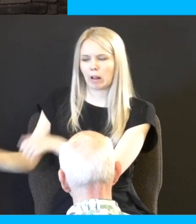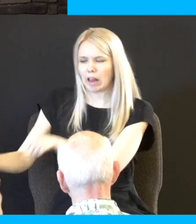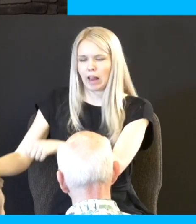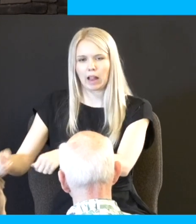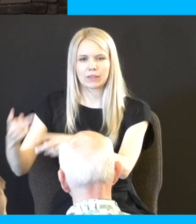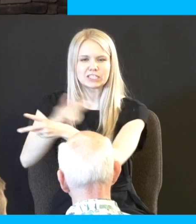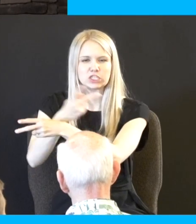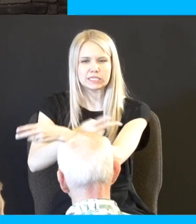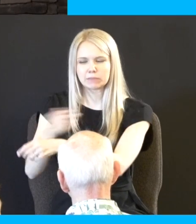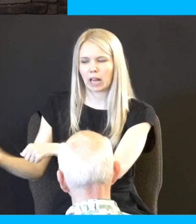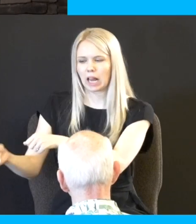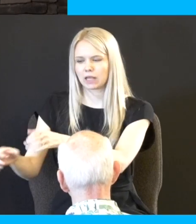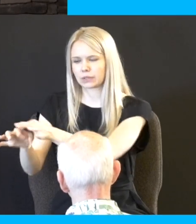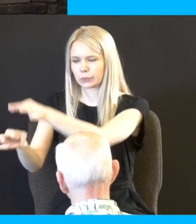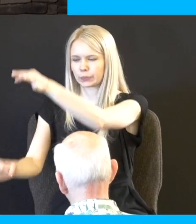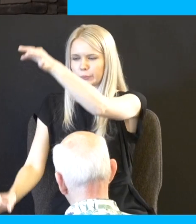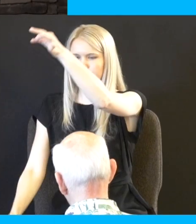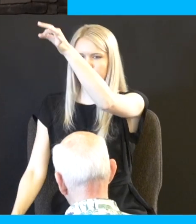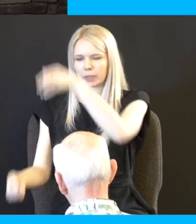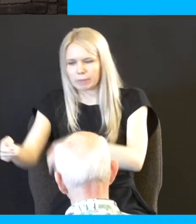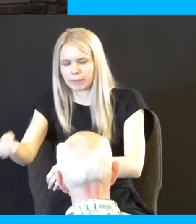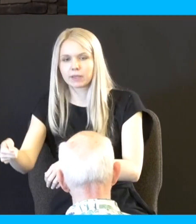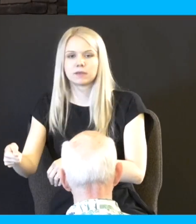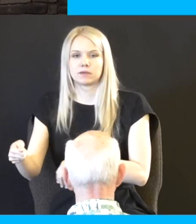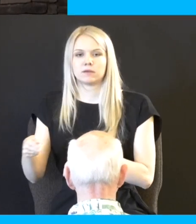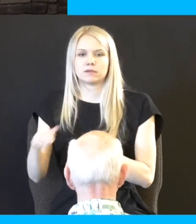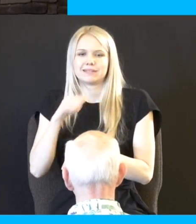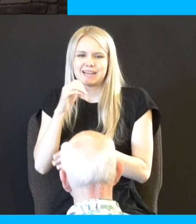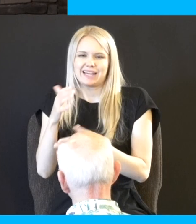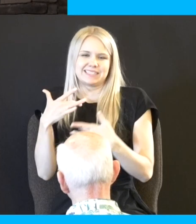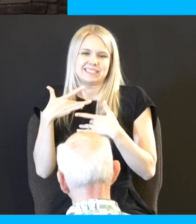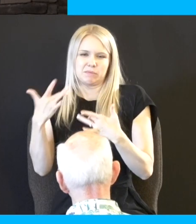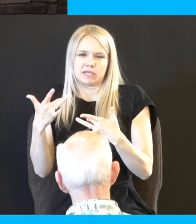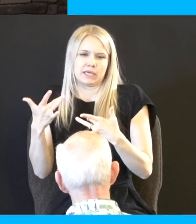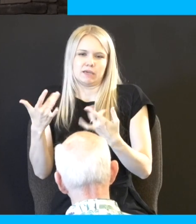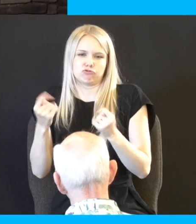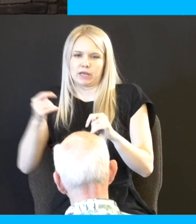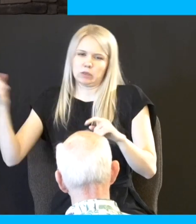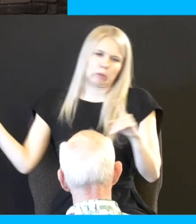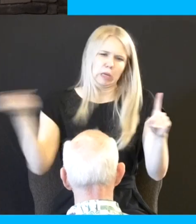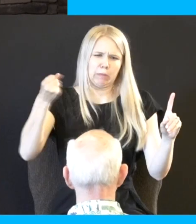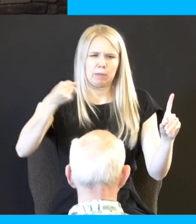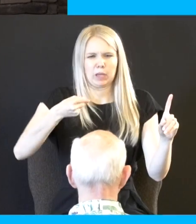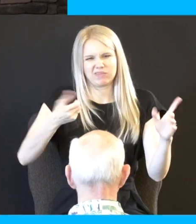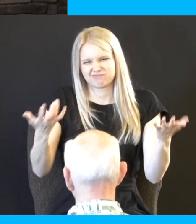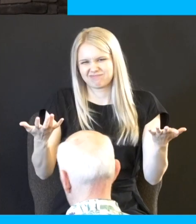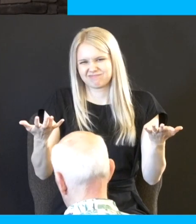keep something at bay or kind of proud or proak or whatever not normally used as an offensive weapon to try and take someone out you're going to take something